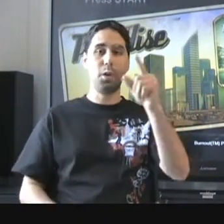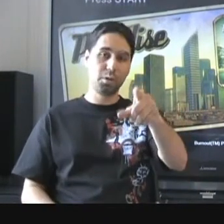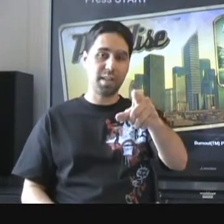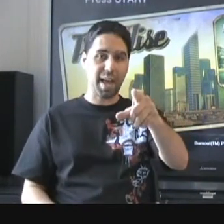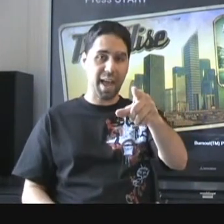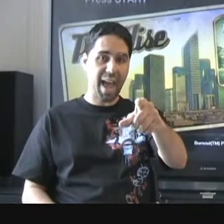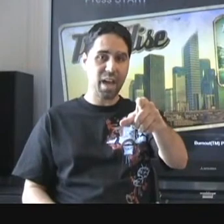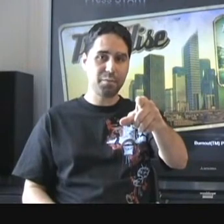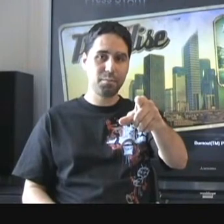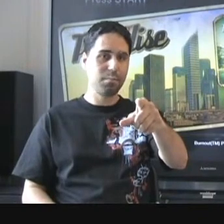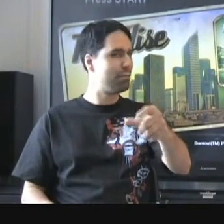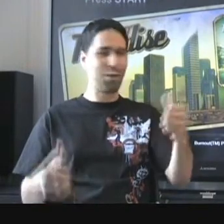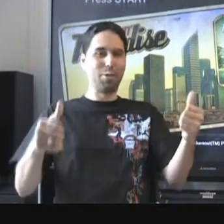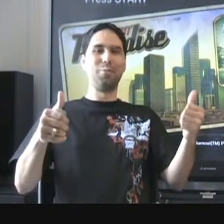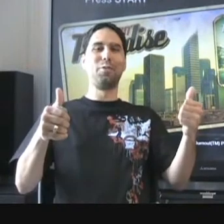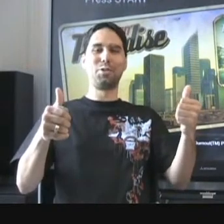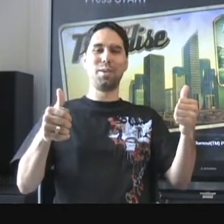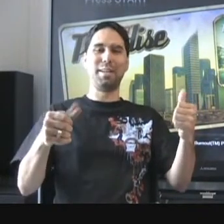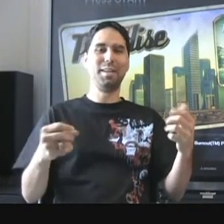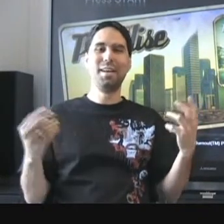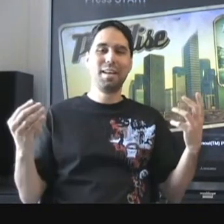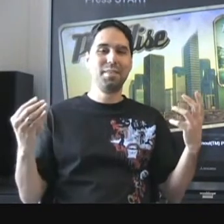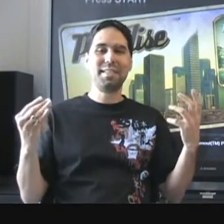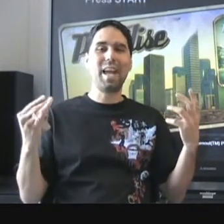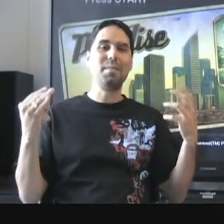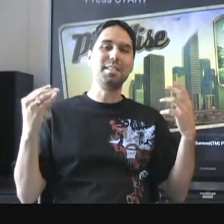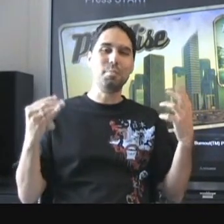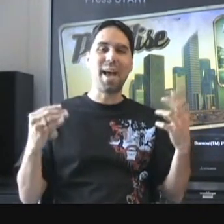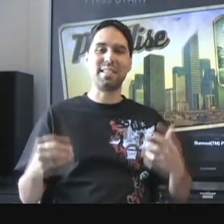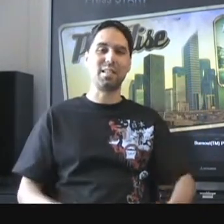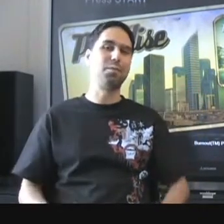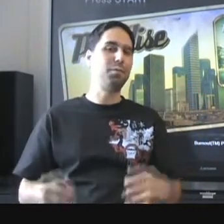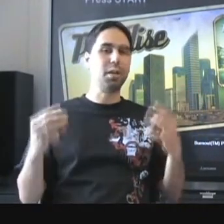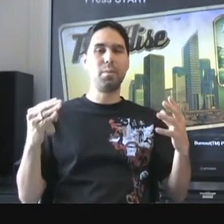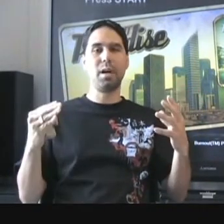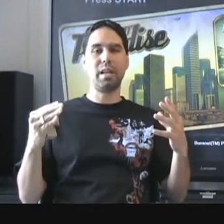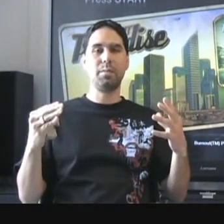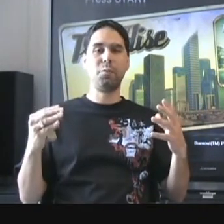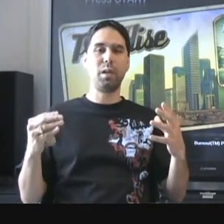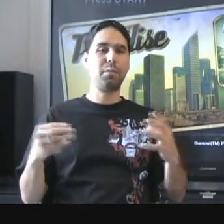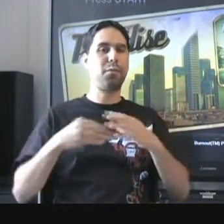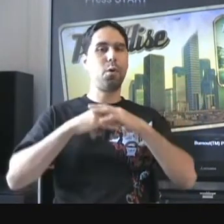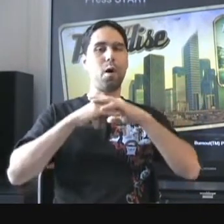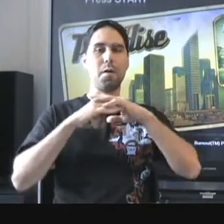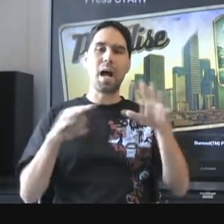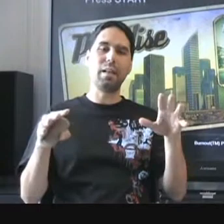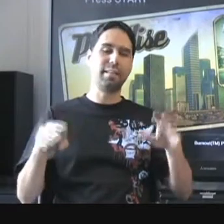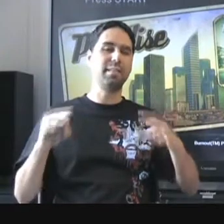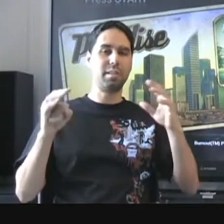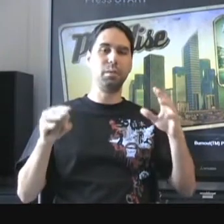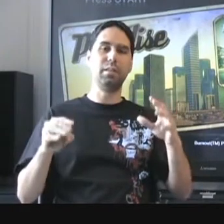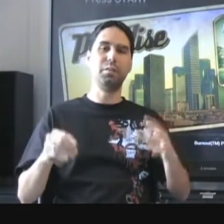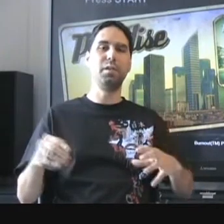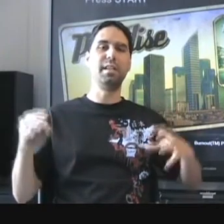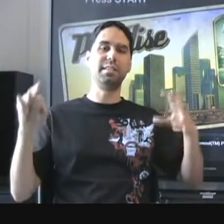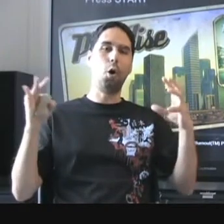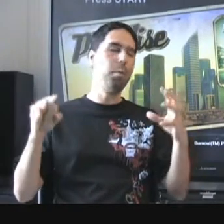For those that have, you're in for a treat. This game is massive. The other burnout games you've played before are not like this. completely different. It is an open